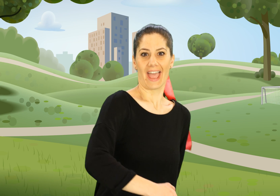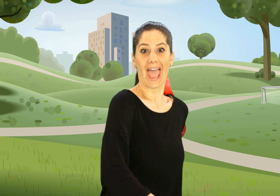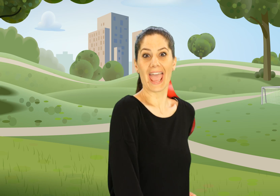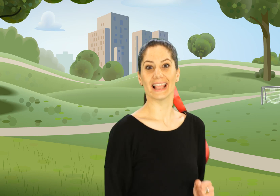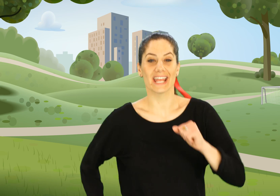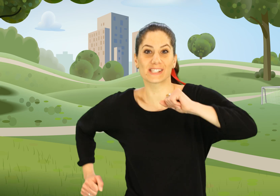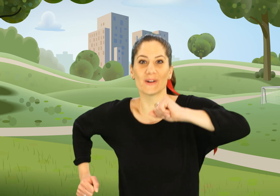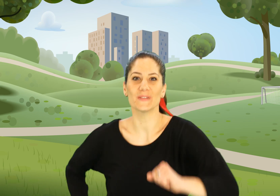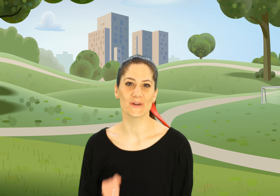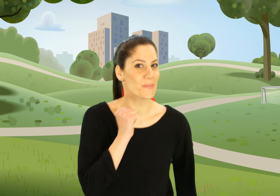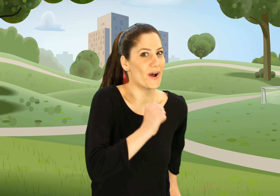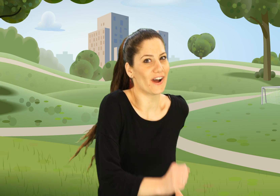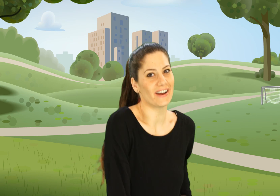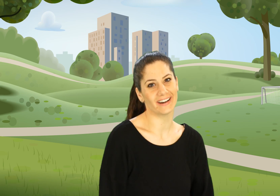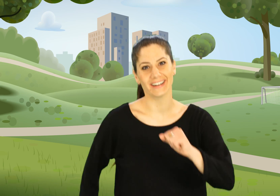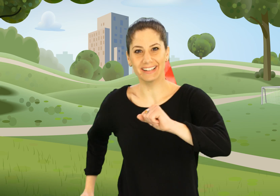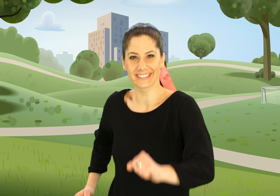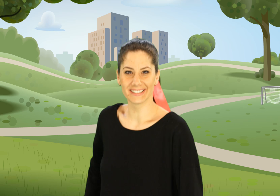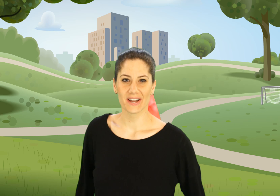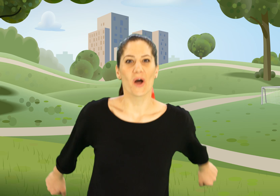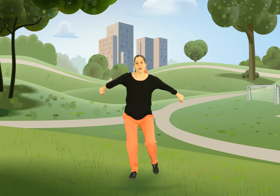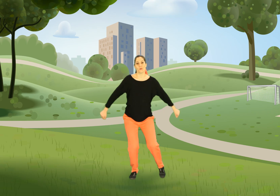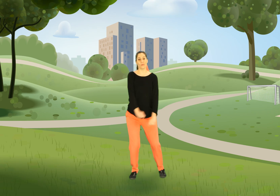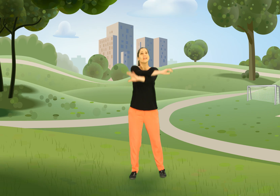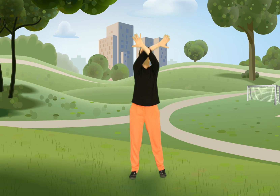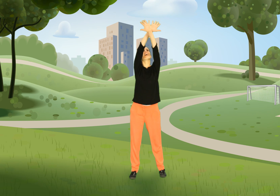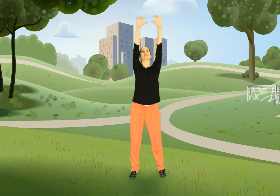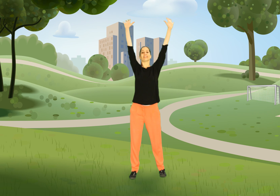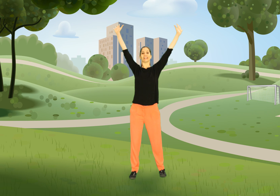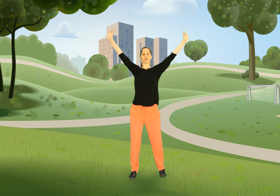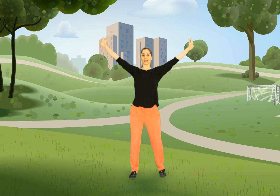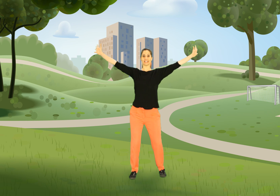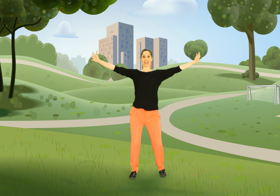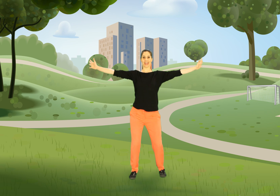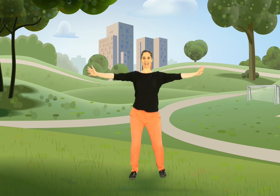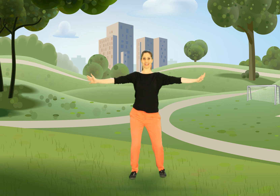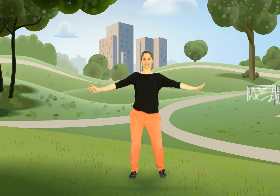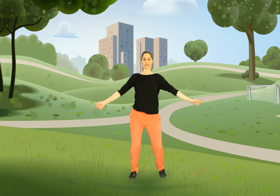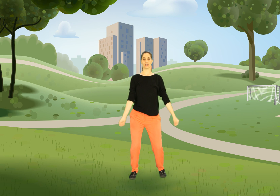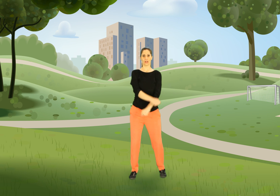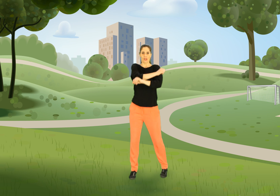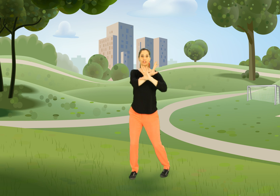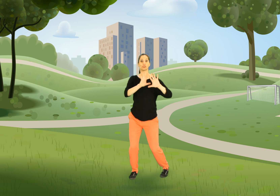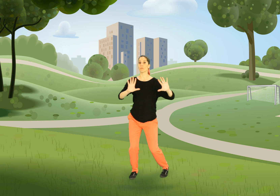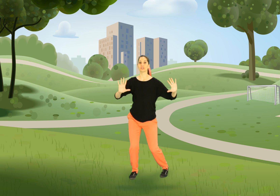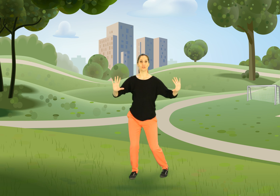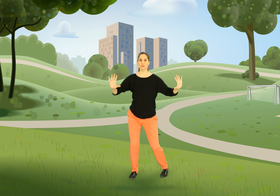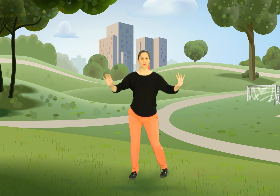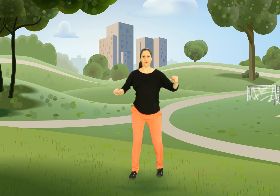Hey, let's go to the park. We'll have a really great day. There's so much to do,